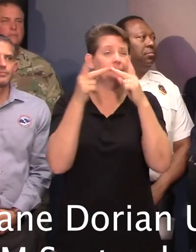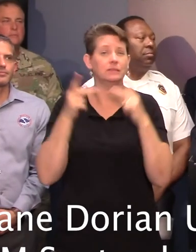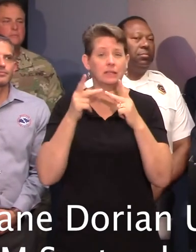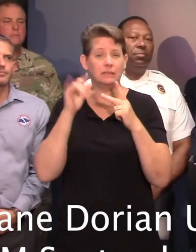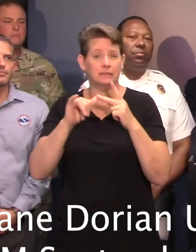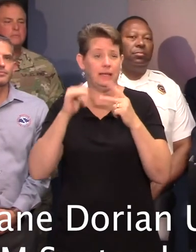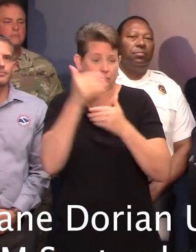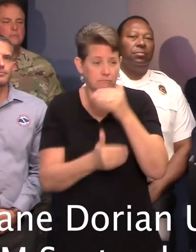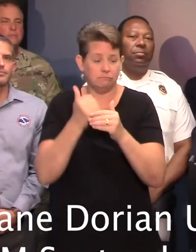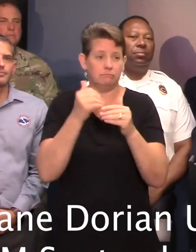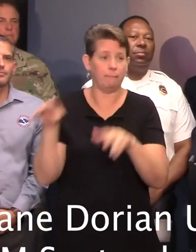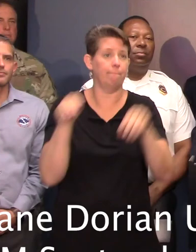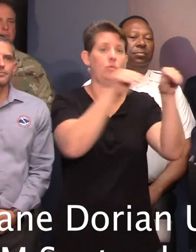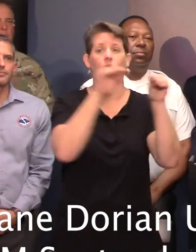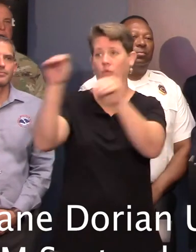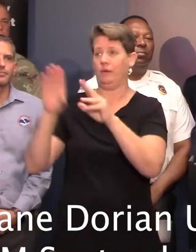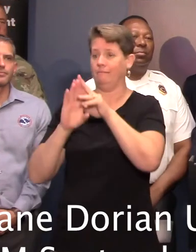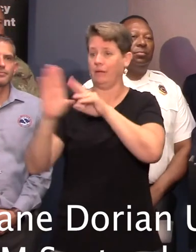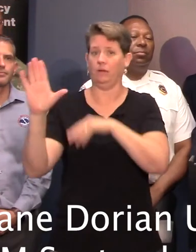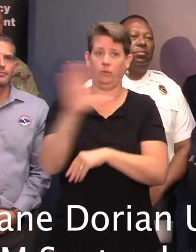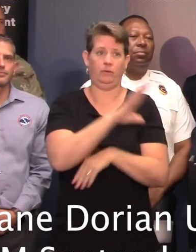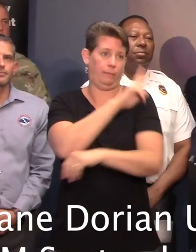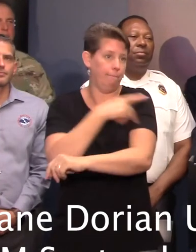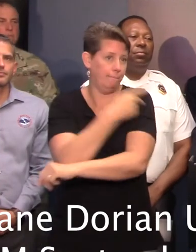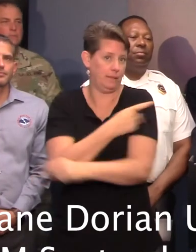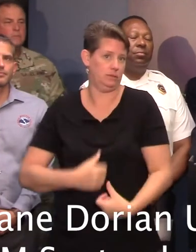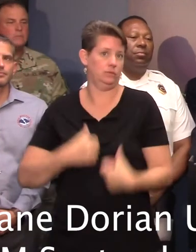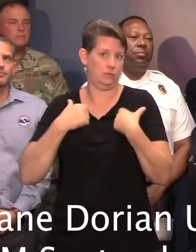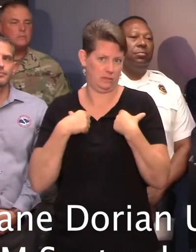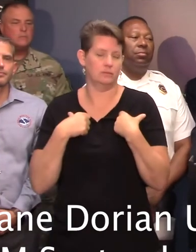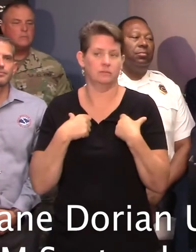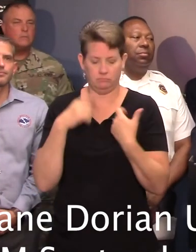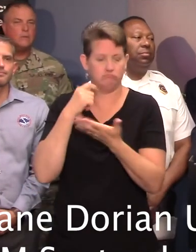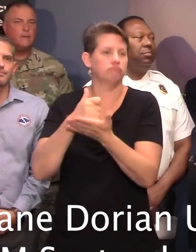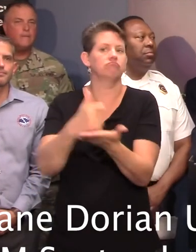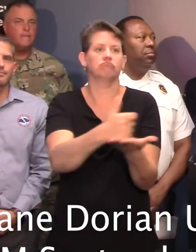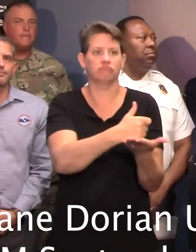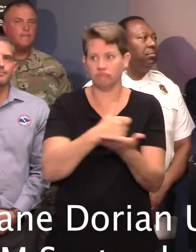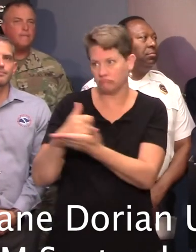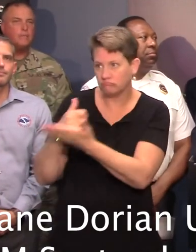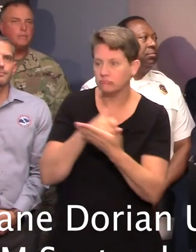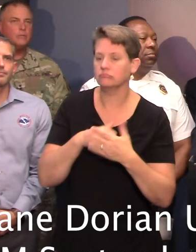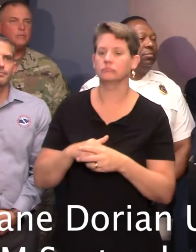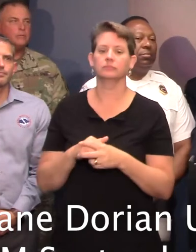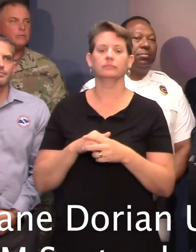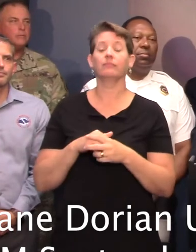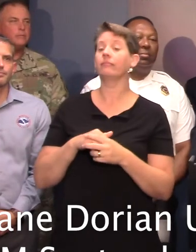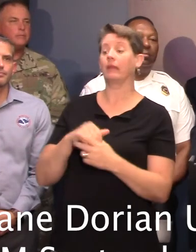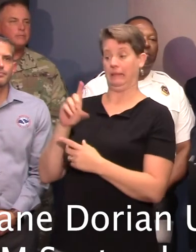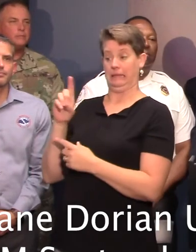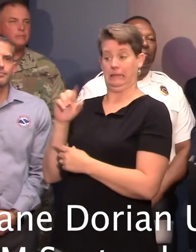of evacuating their patients and residents in advance of the storm. And our dam safety